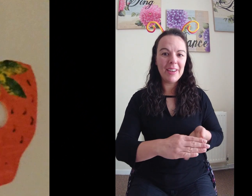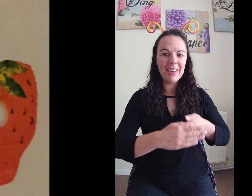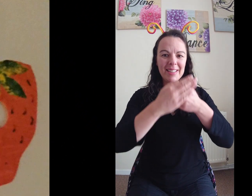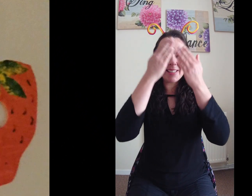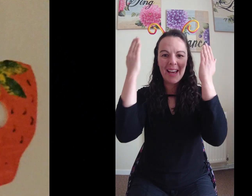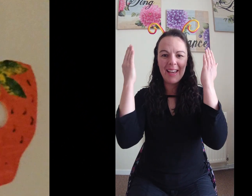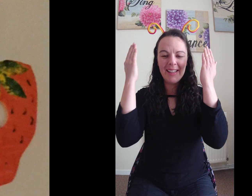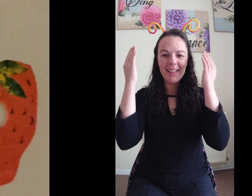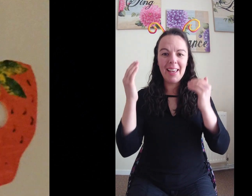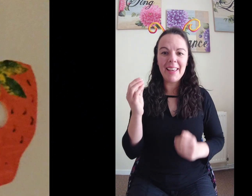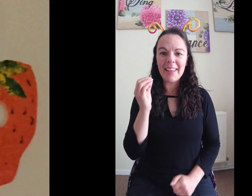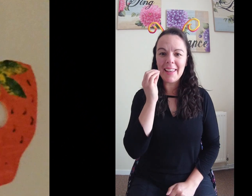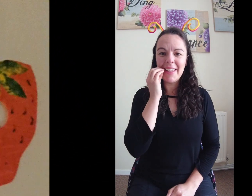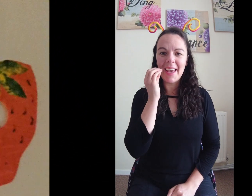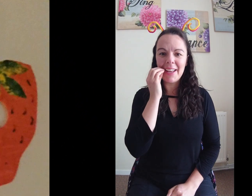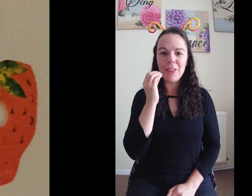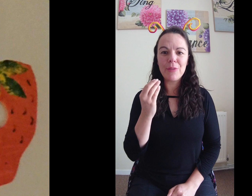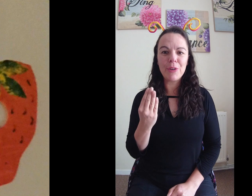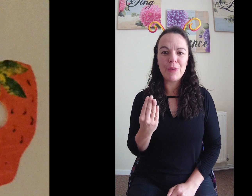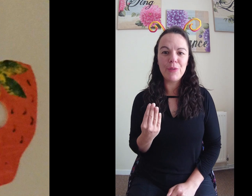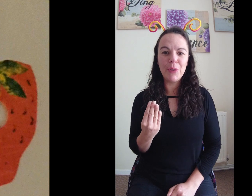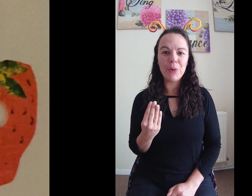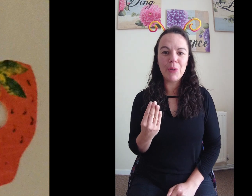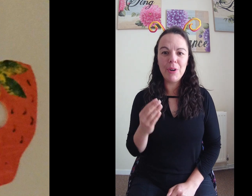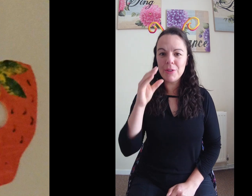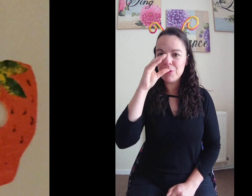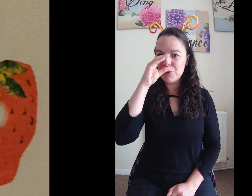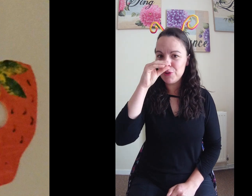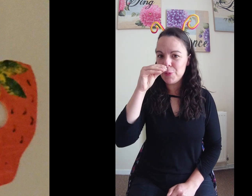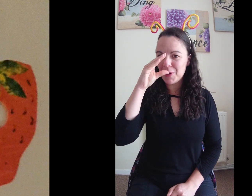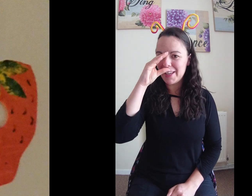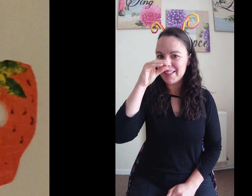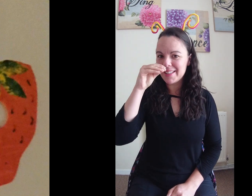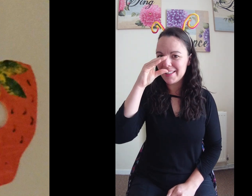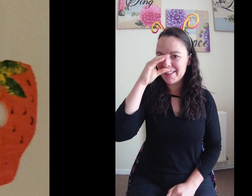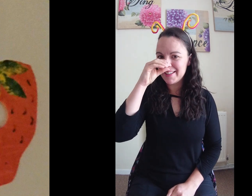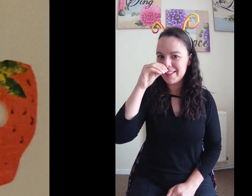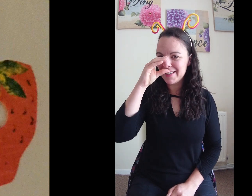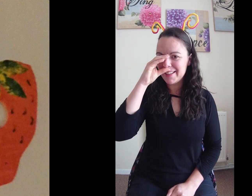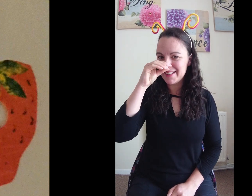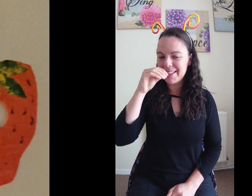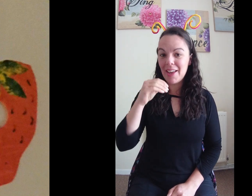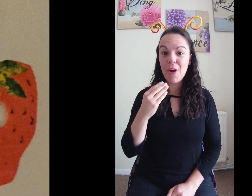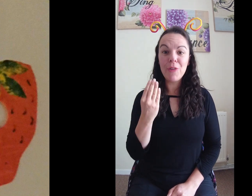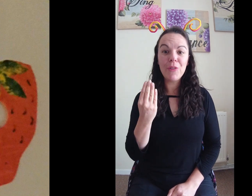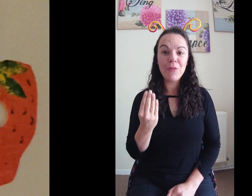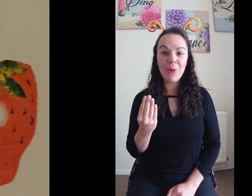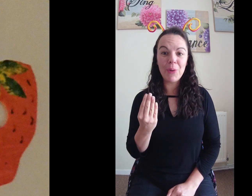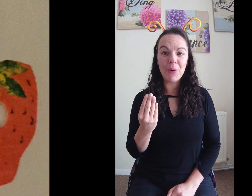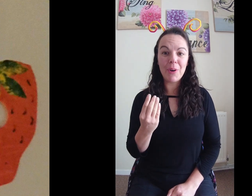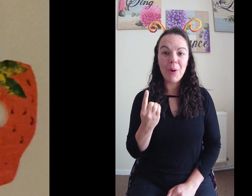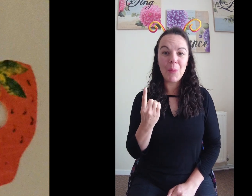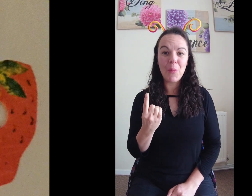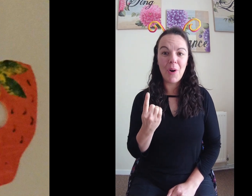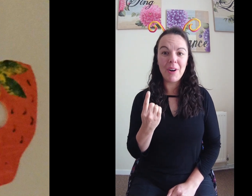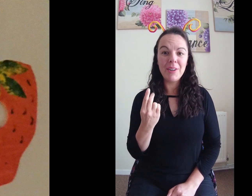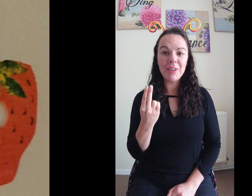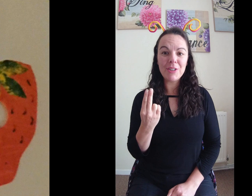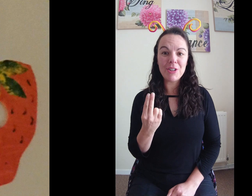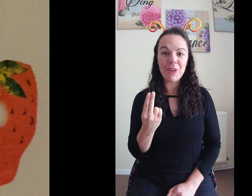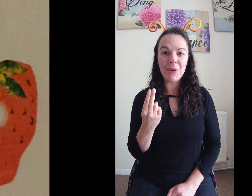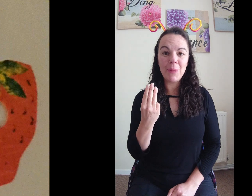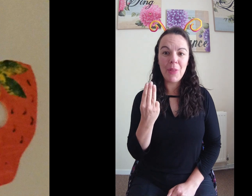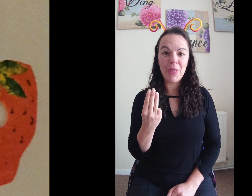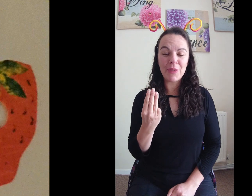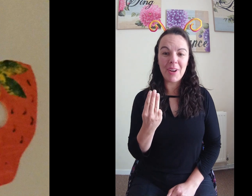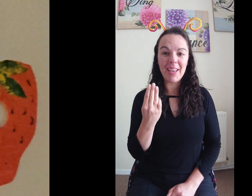Thursday he ate through four strawberries. Four! One!